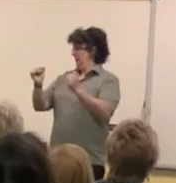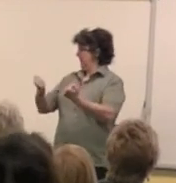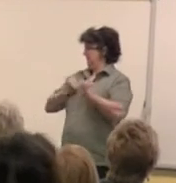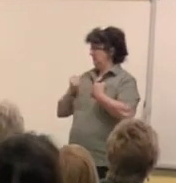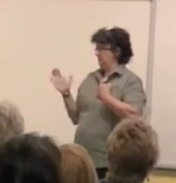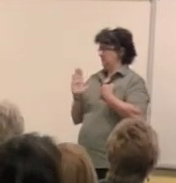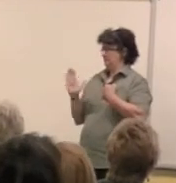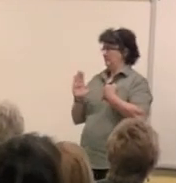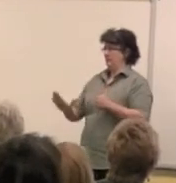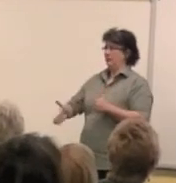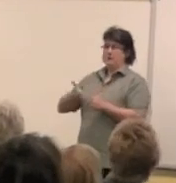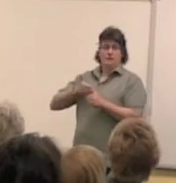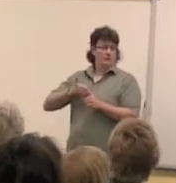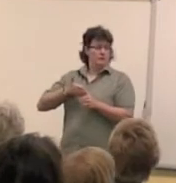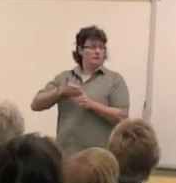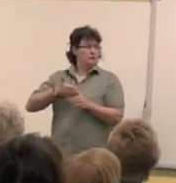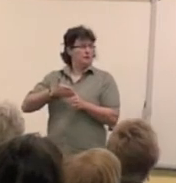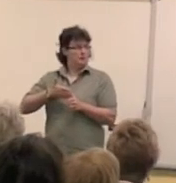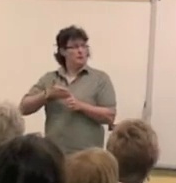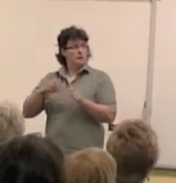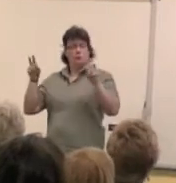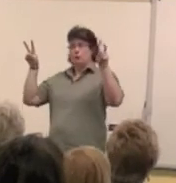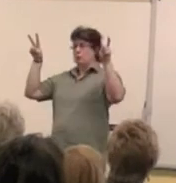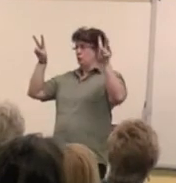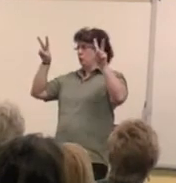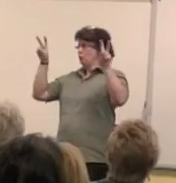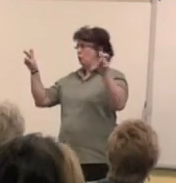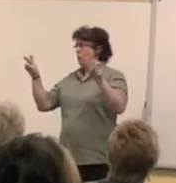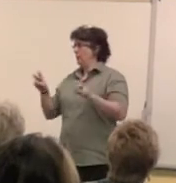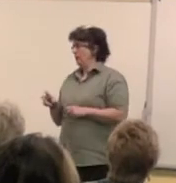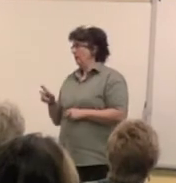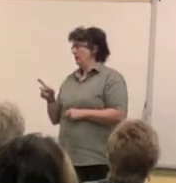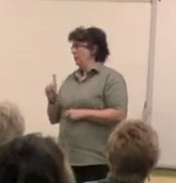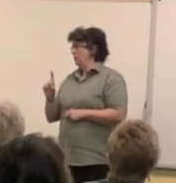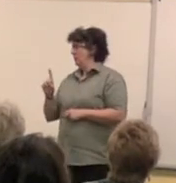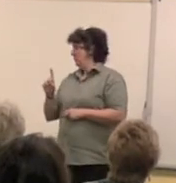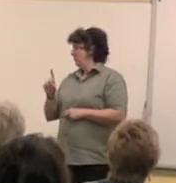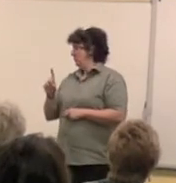the first topic about children's class is the closure of good reading classes.